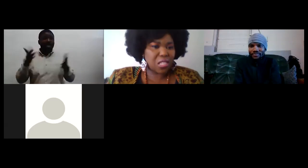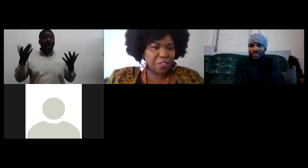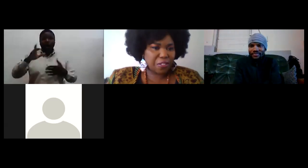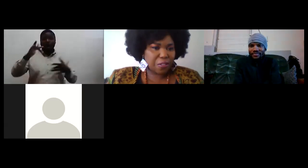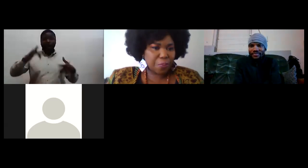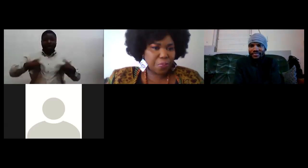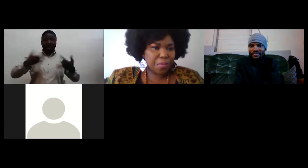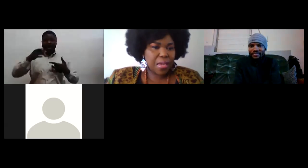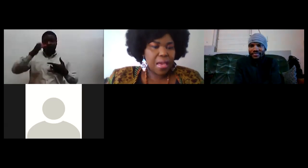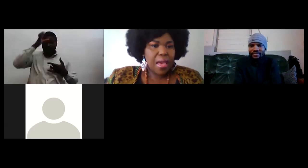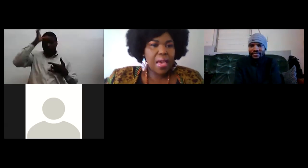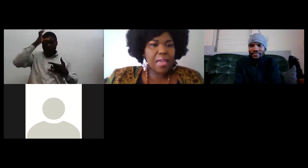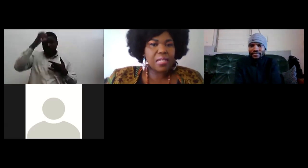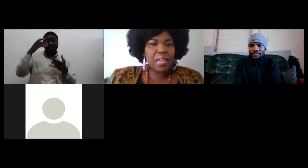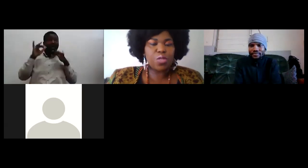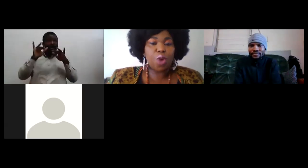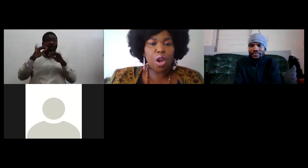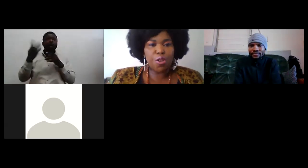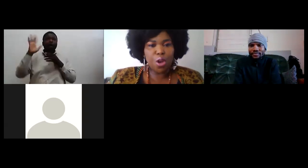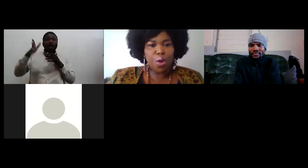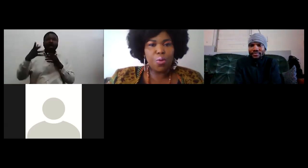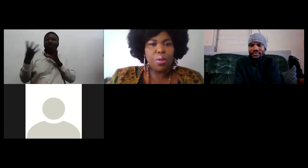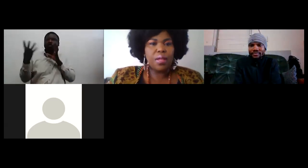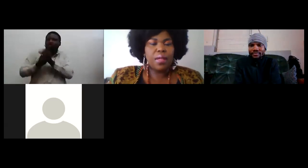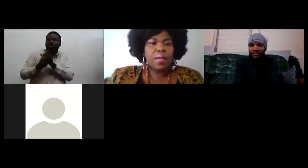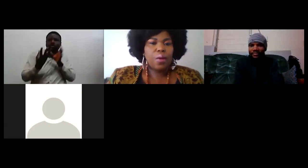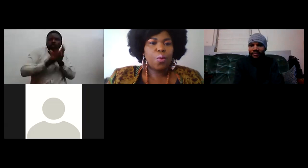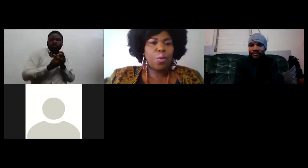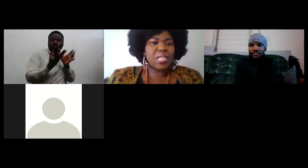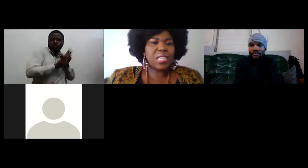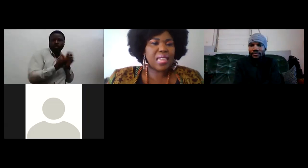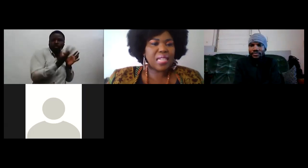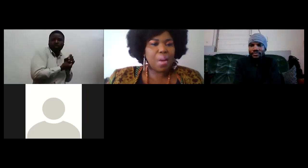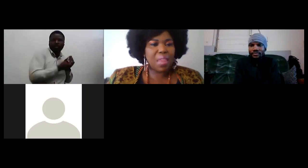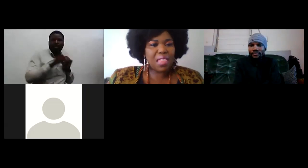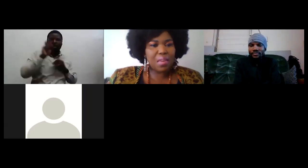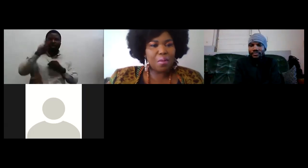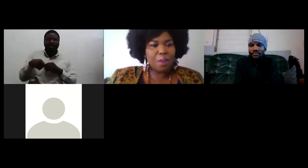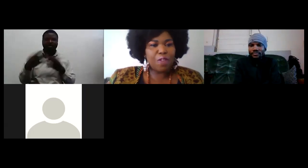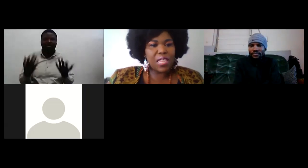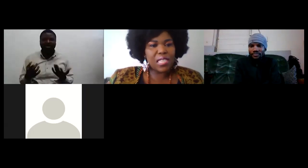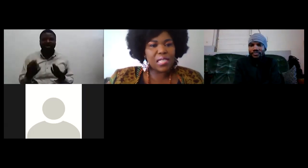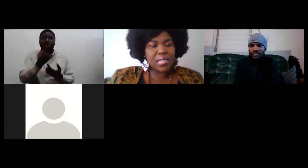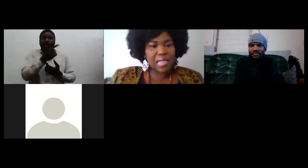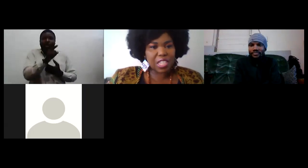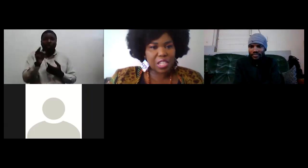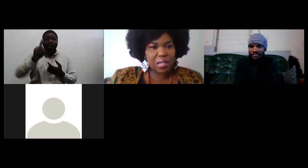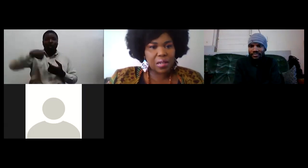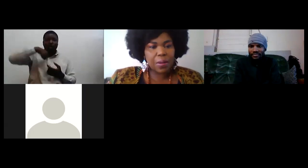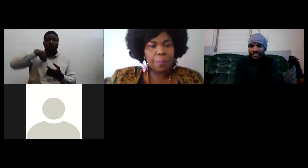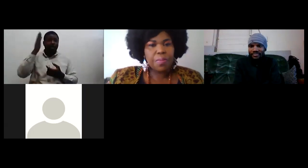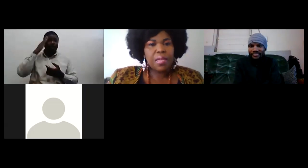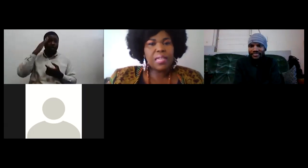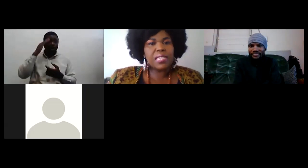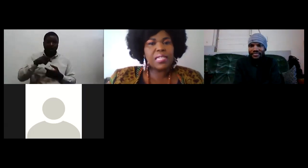inclusive and as you all know we said that our theme for this session